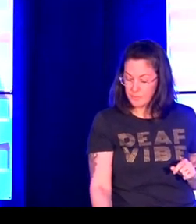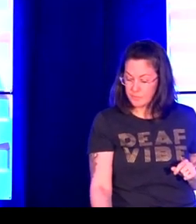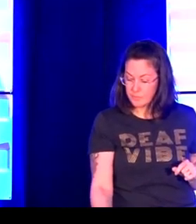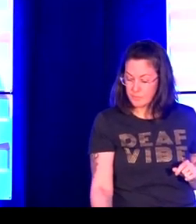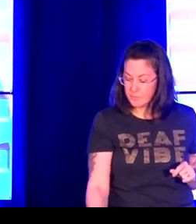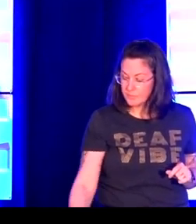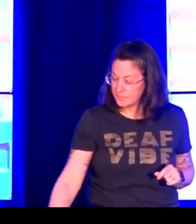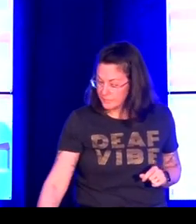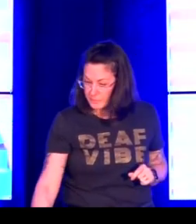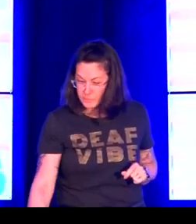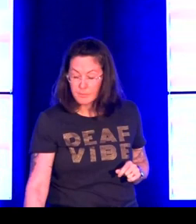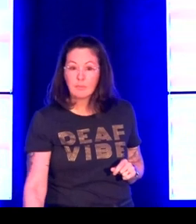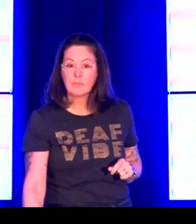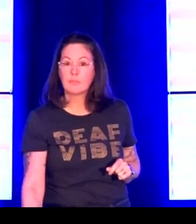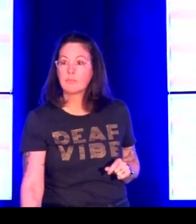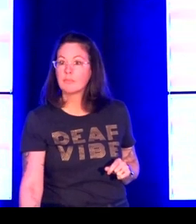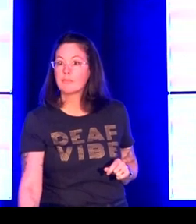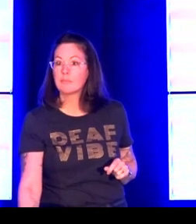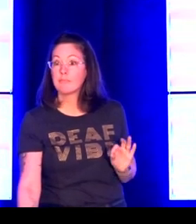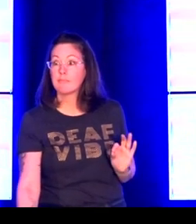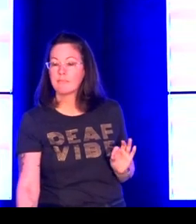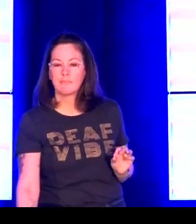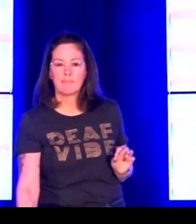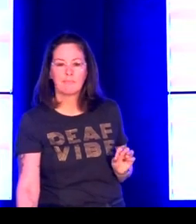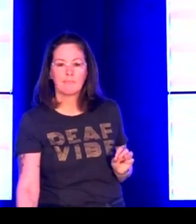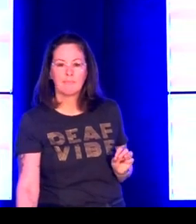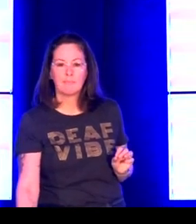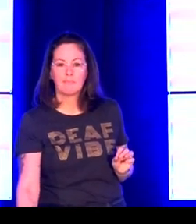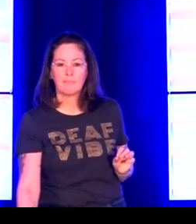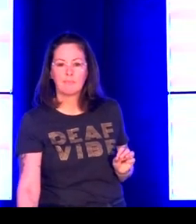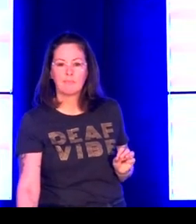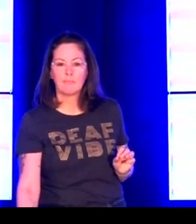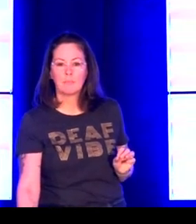in a visual format without relying solely on glossing